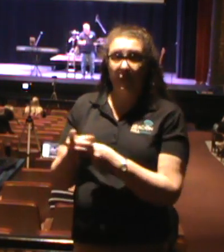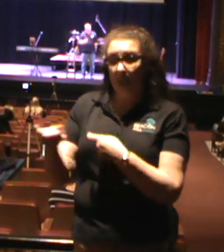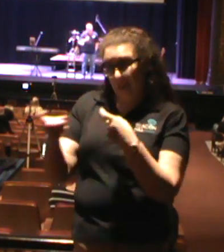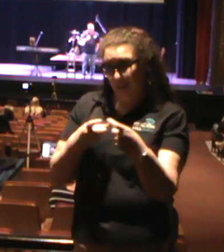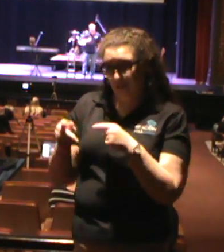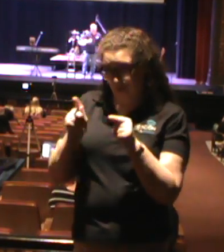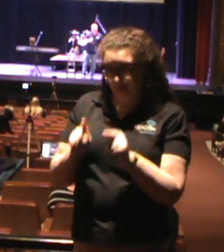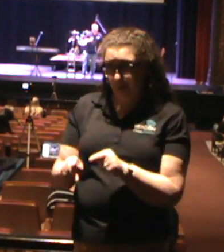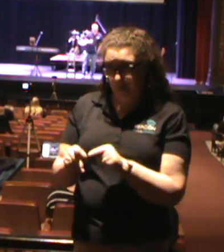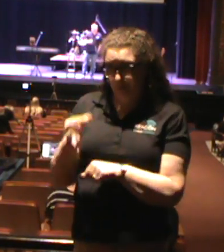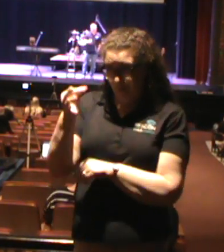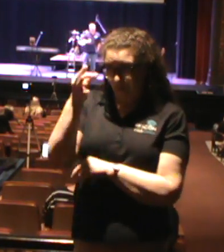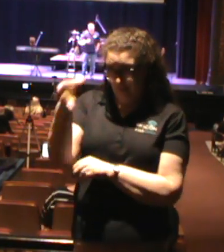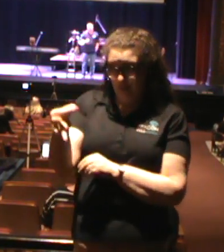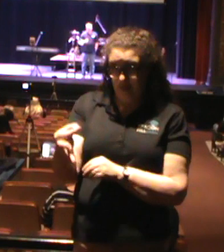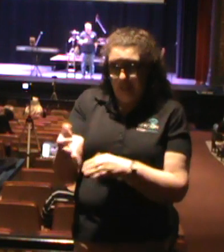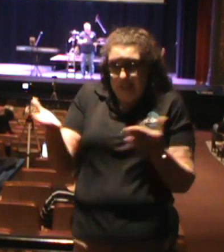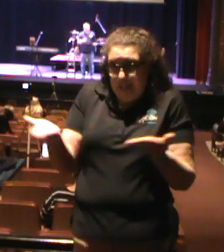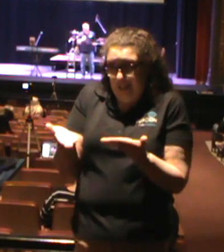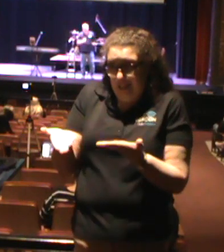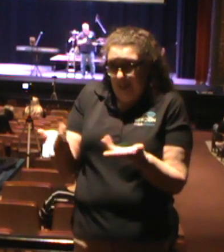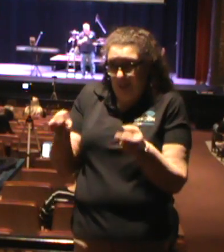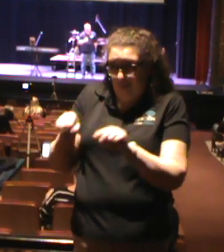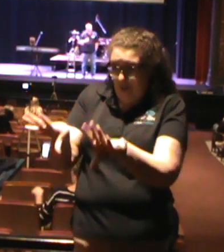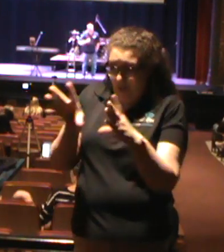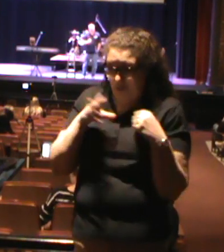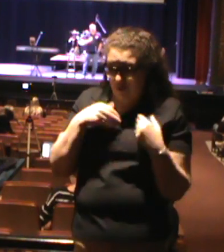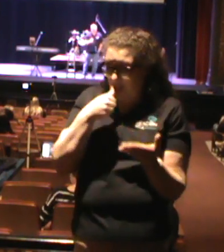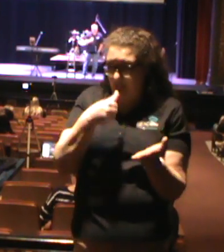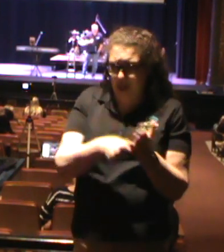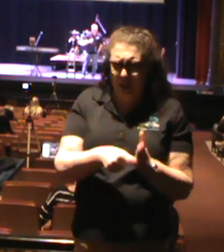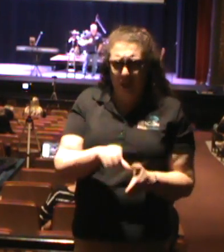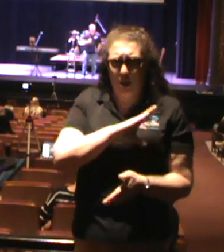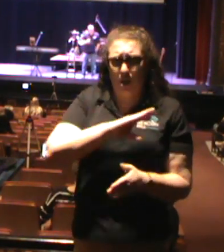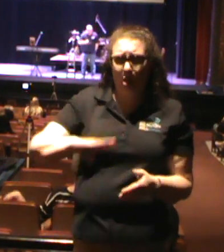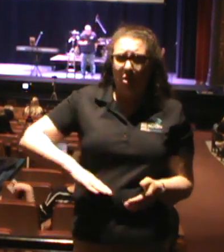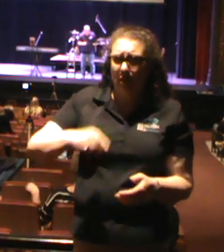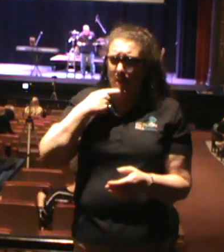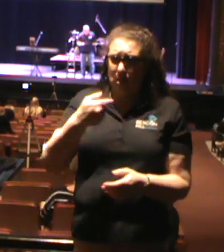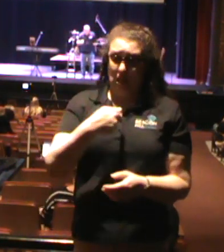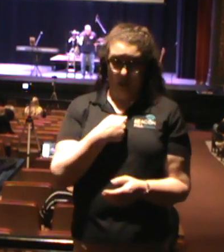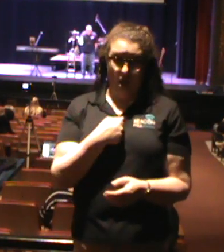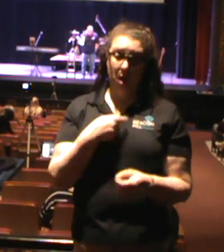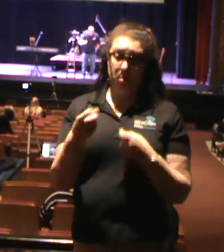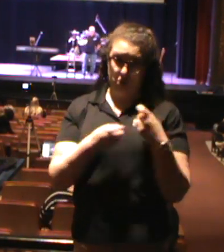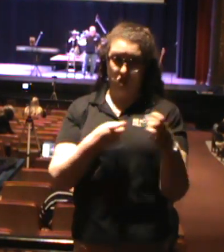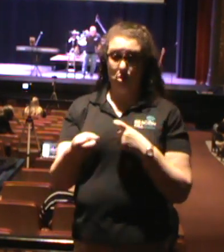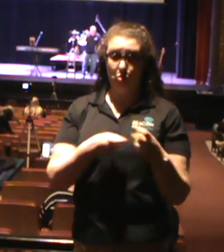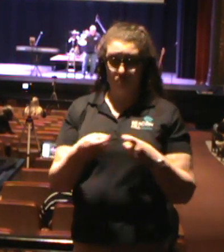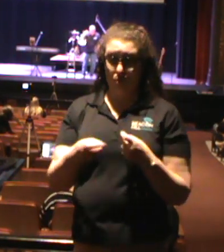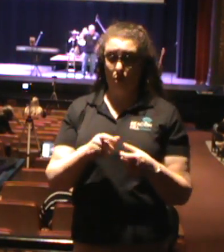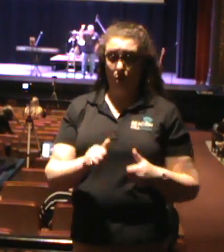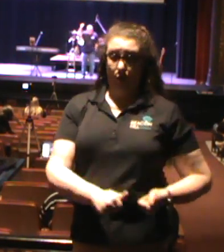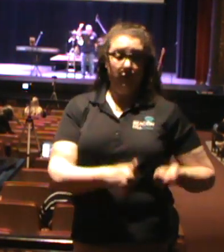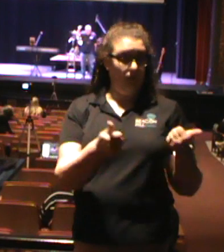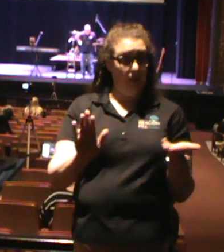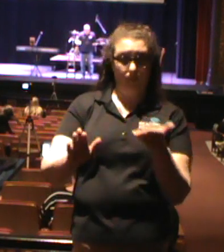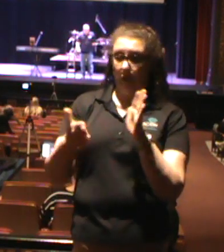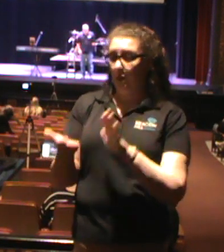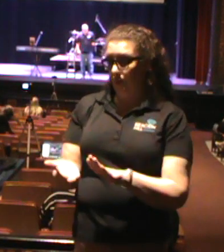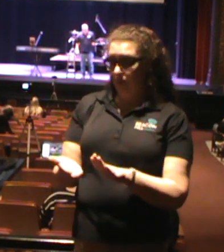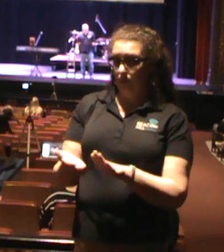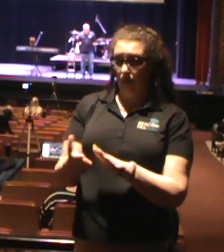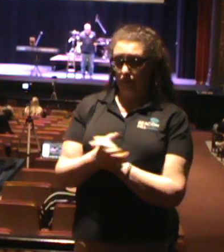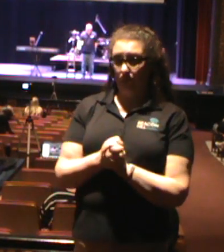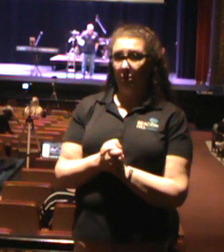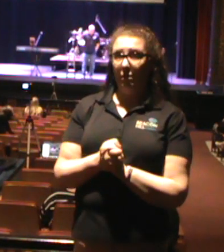And here, when they got this letter, and Christ sat there and says, I am the one who holds the sword, I am the one who is the double